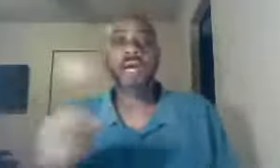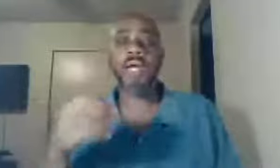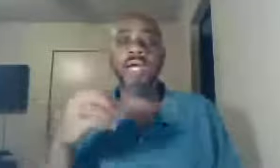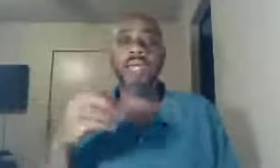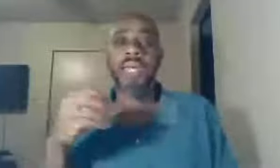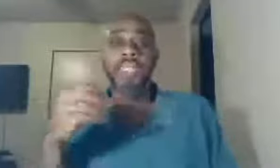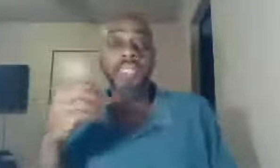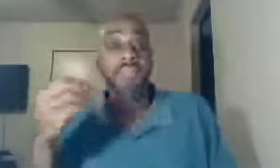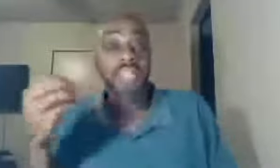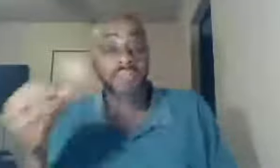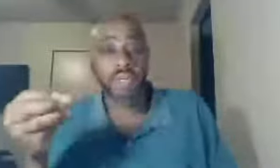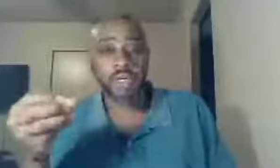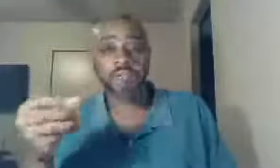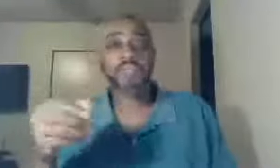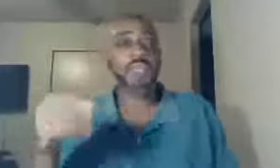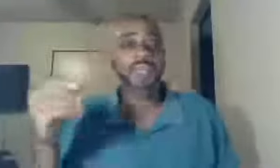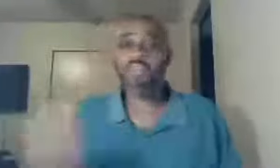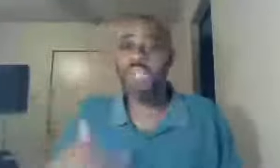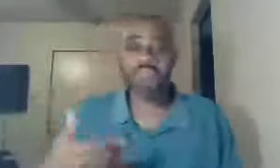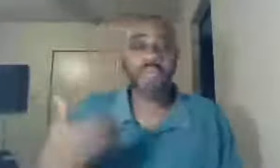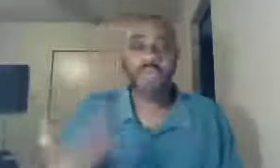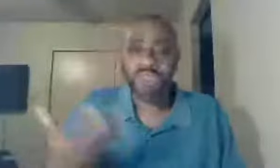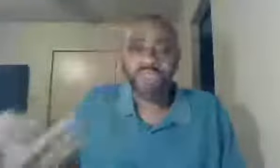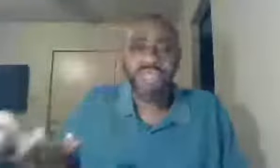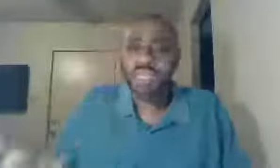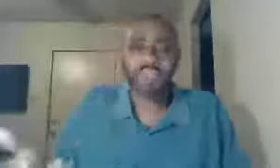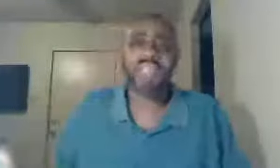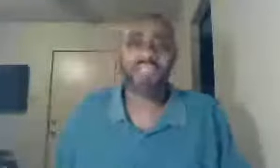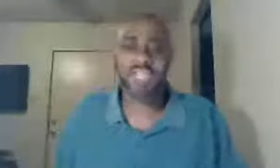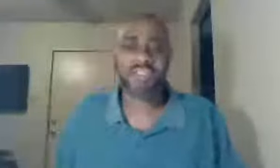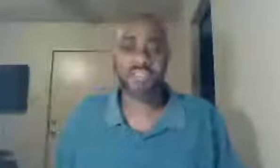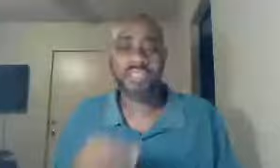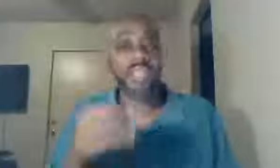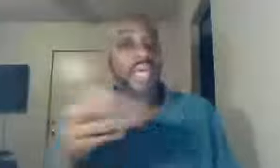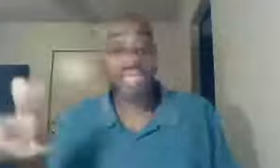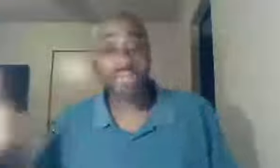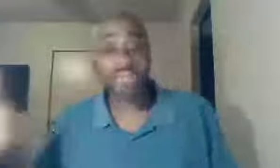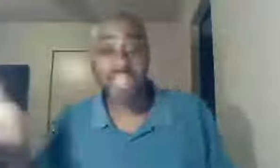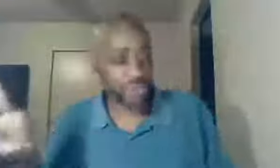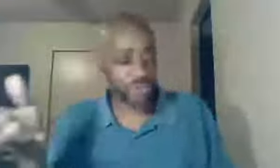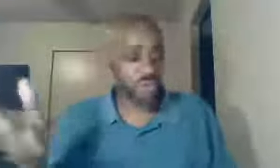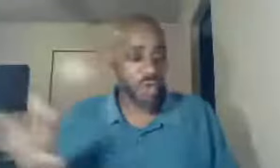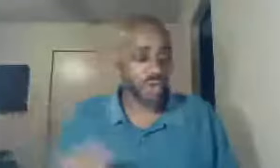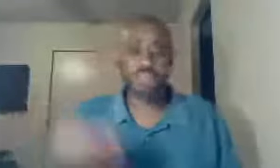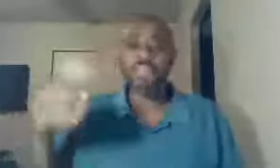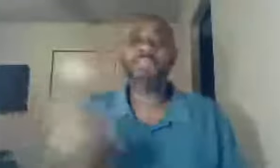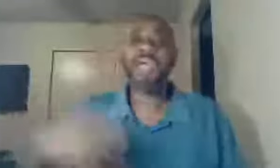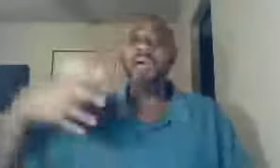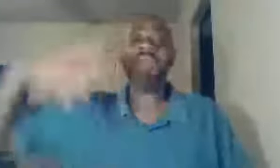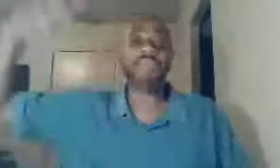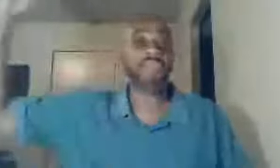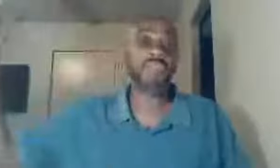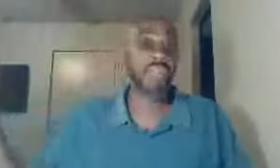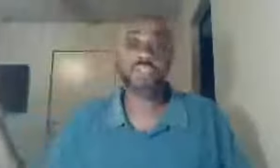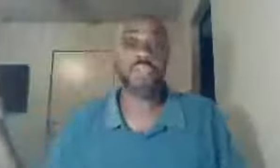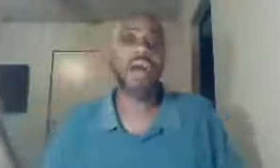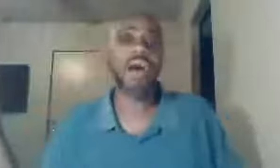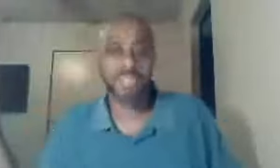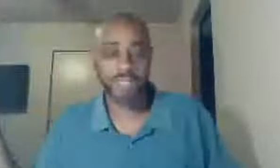it may seem difficult, but trust me, once you look up your definitions, and understand those words, they are not then so lofty,